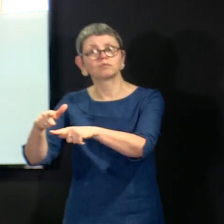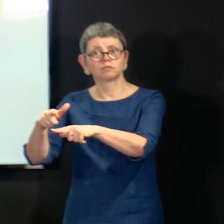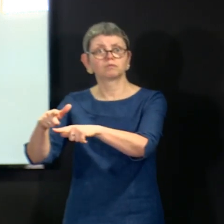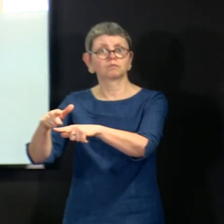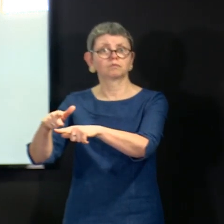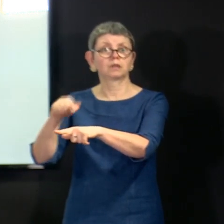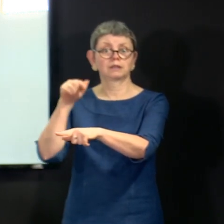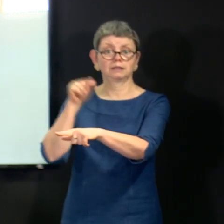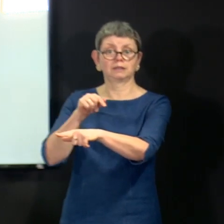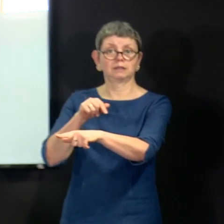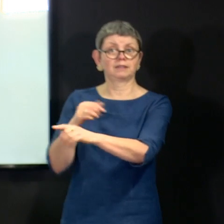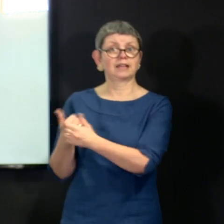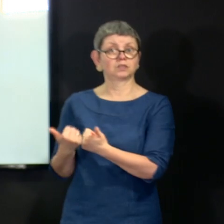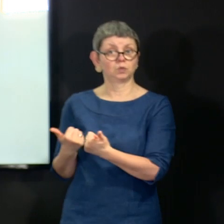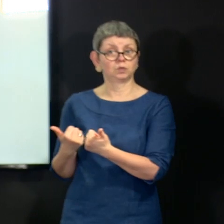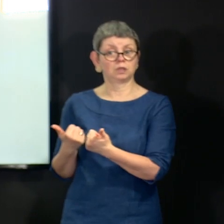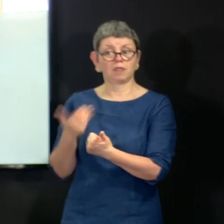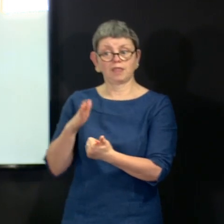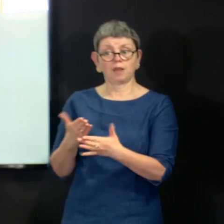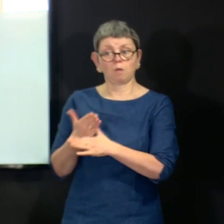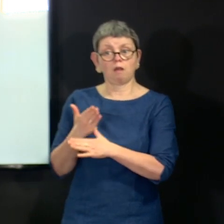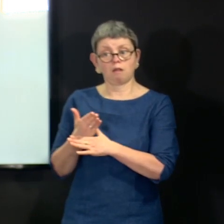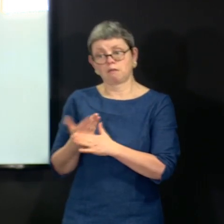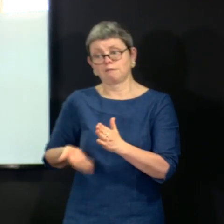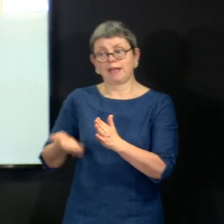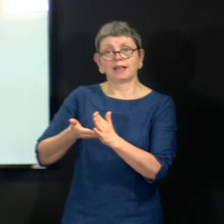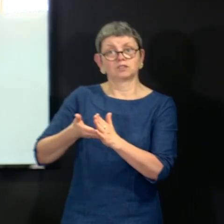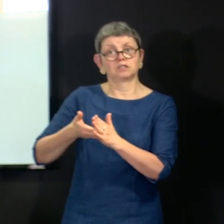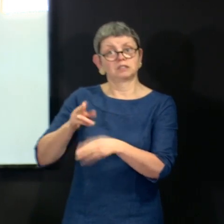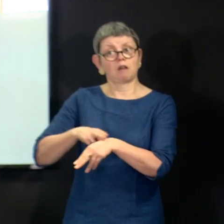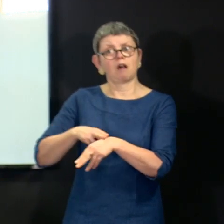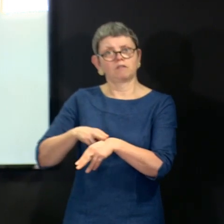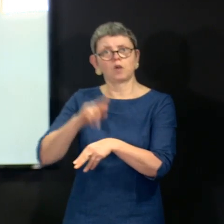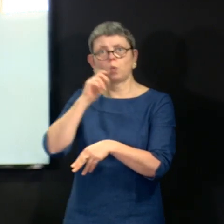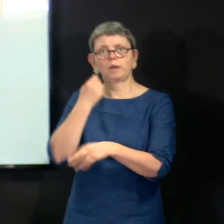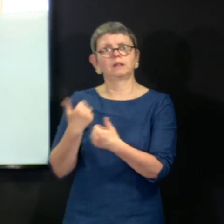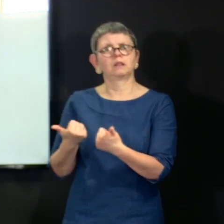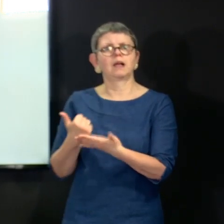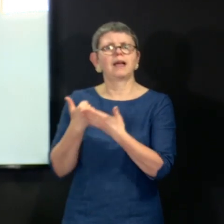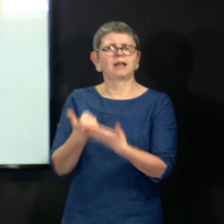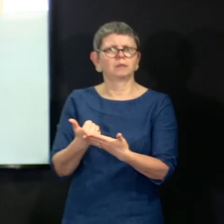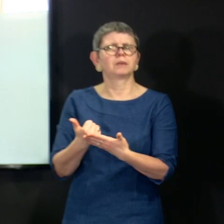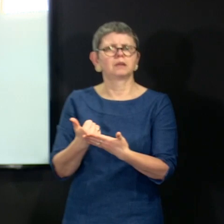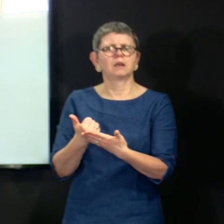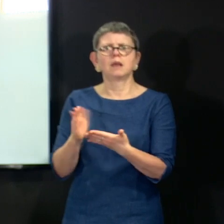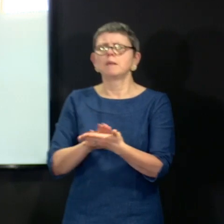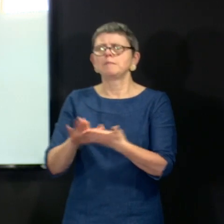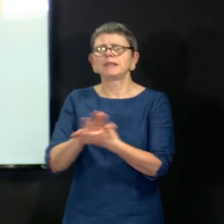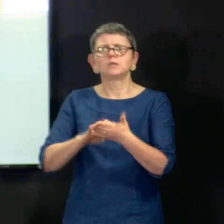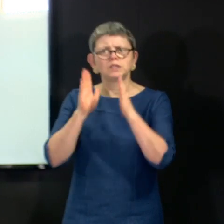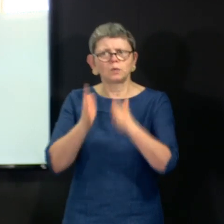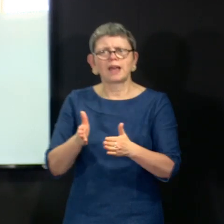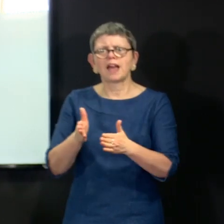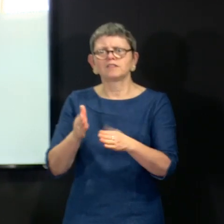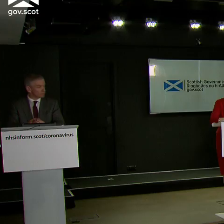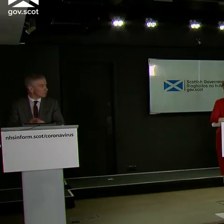access that. That works well underway. And so accessing that can help also mean that you do not create that